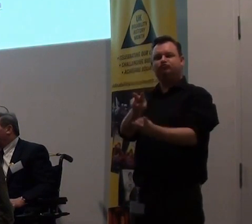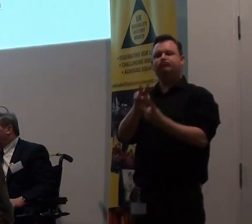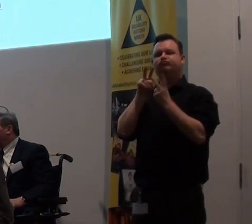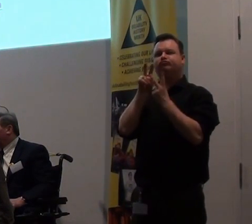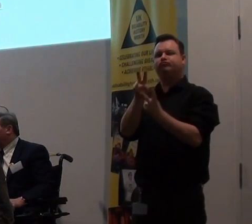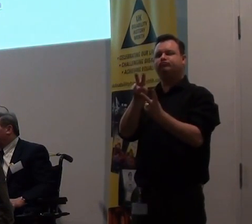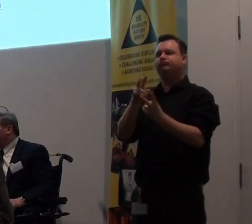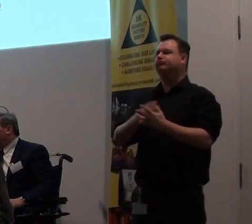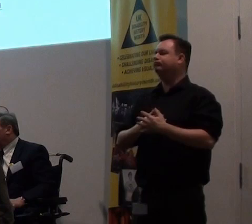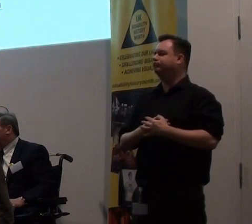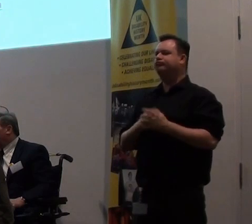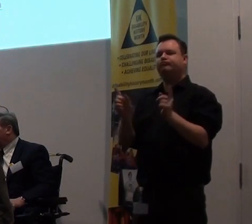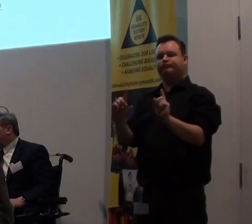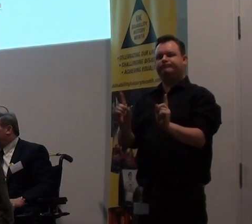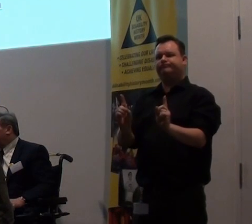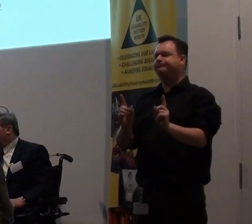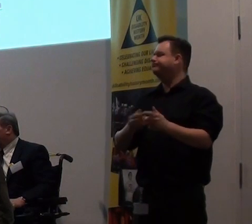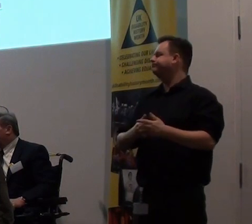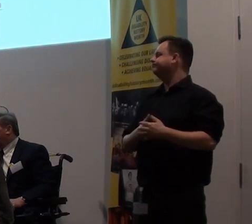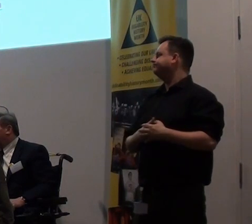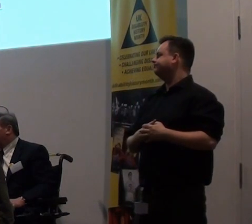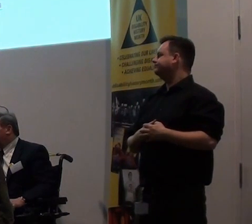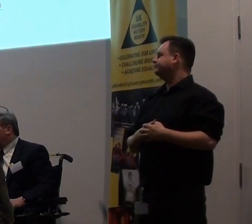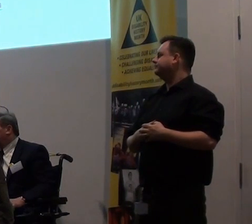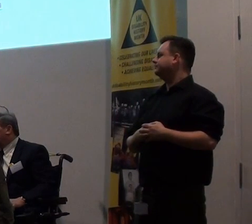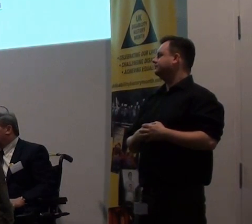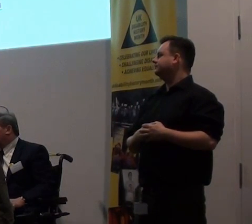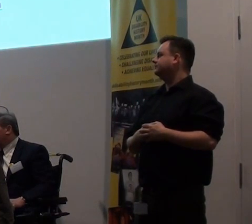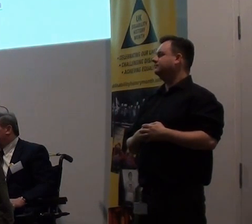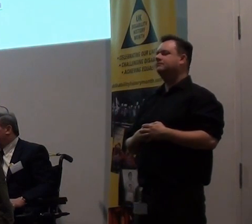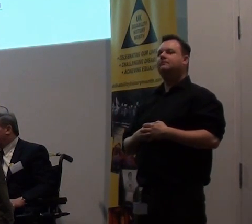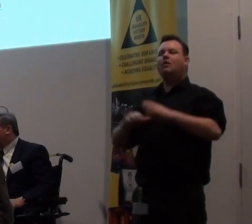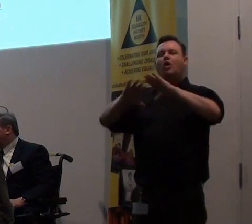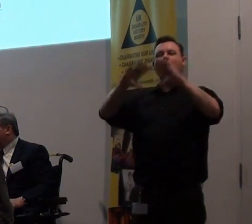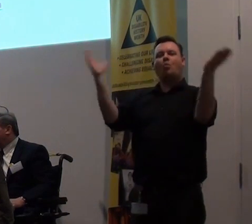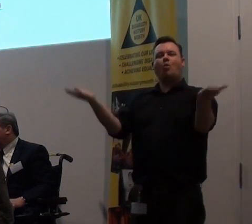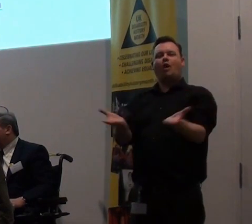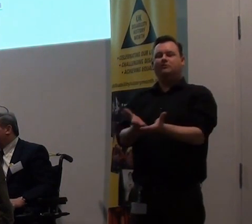world.